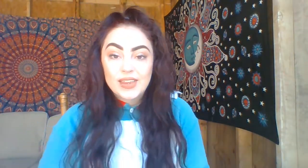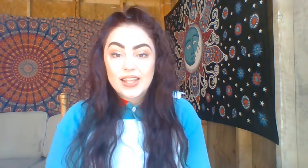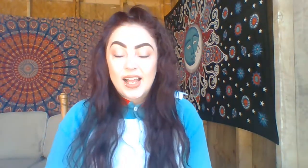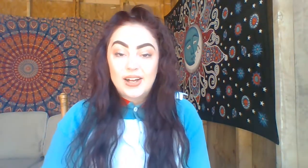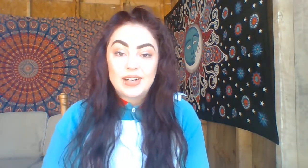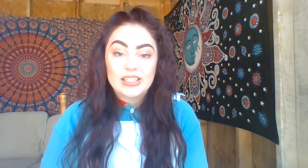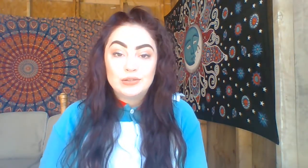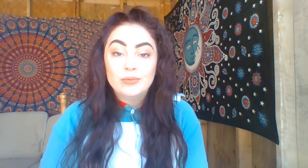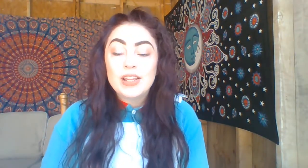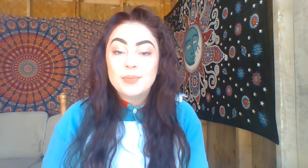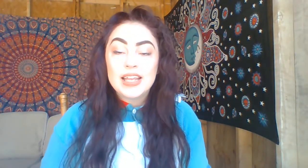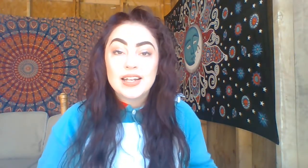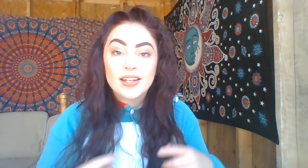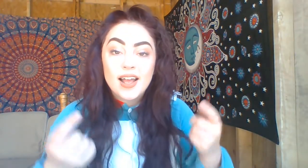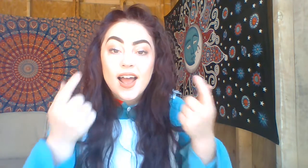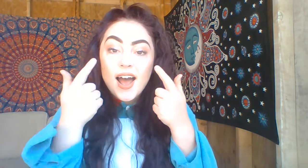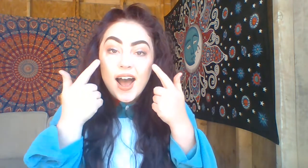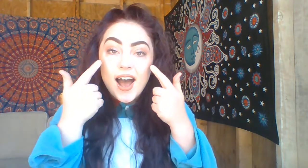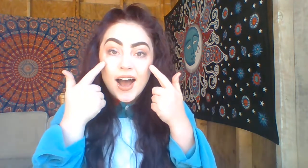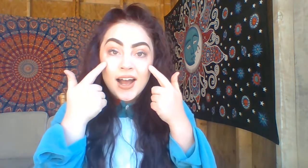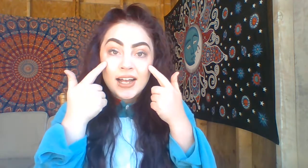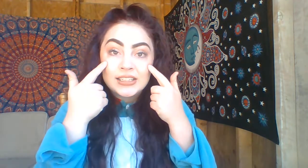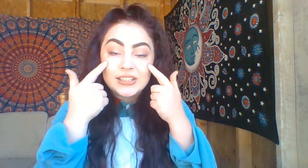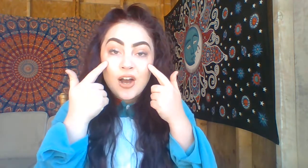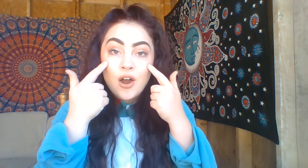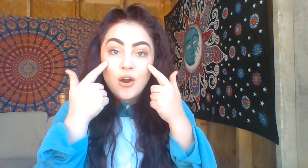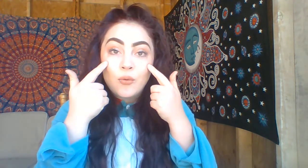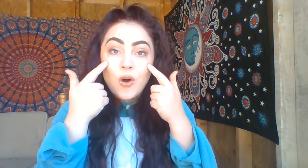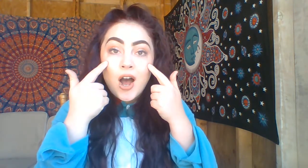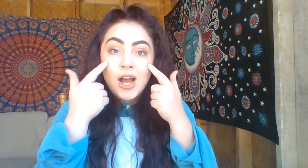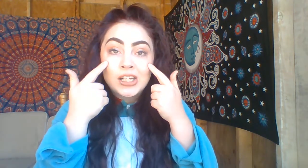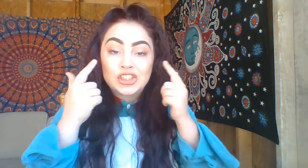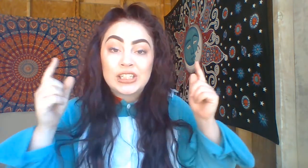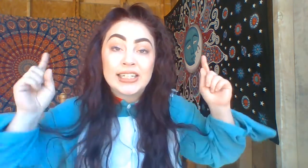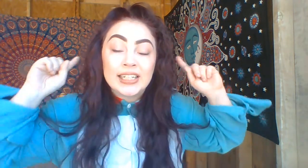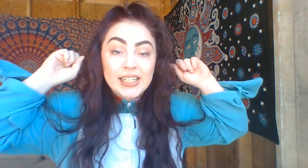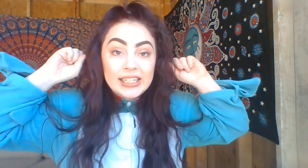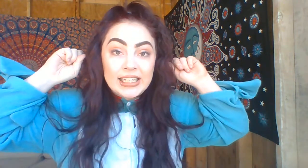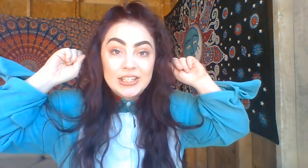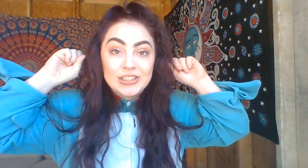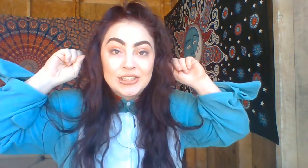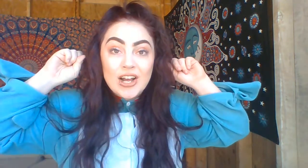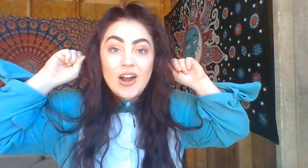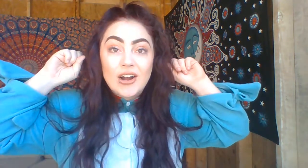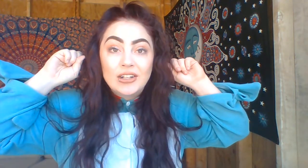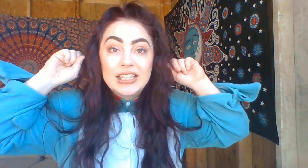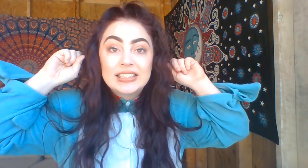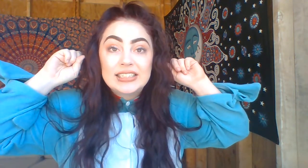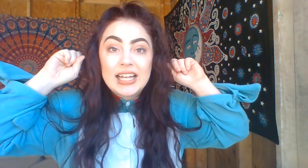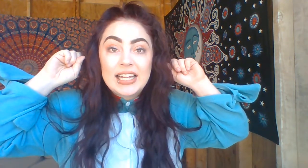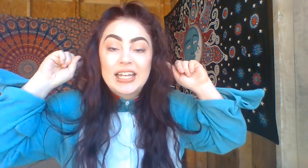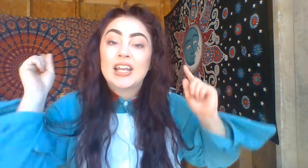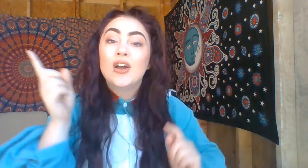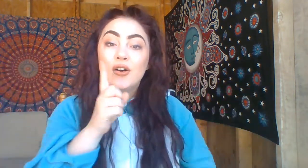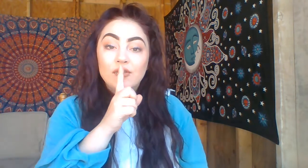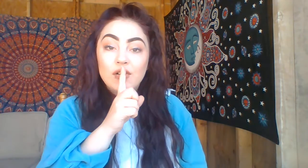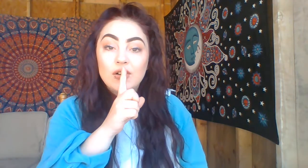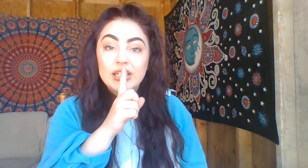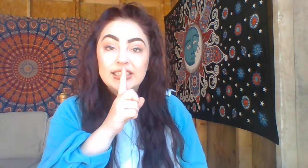All right, do it with me. Eyes are watching, ears are listening, voice